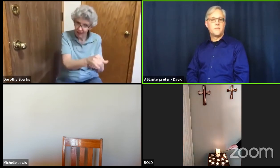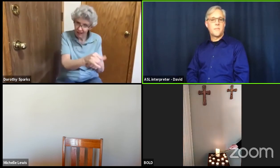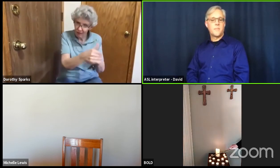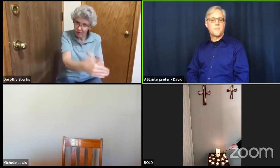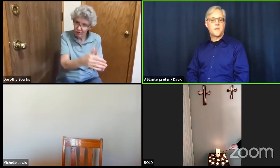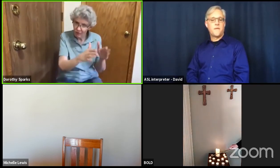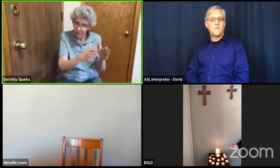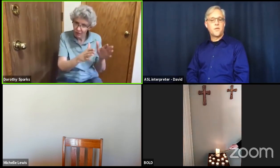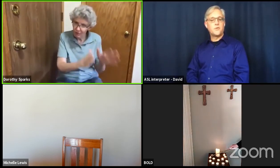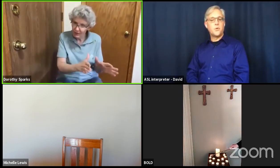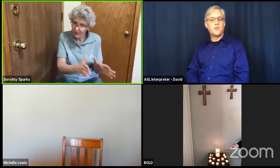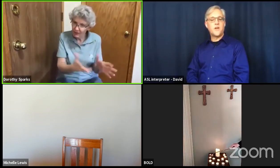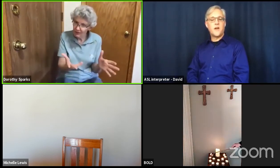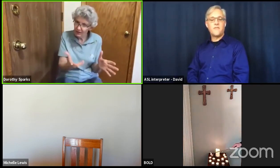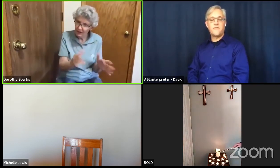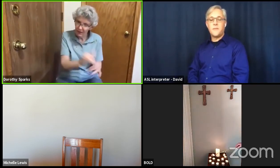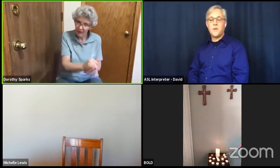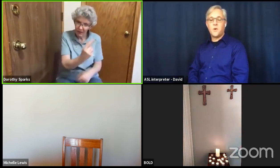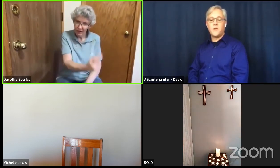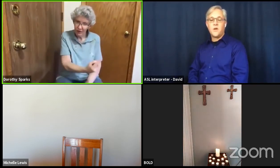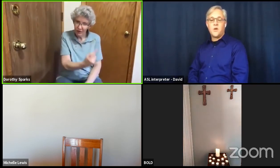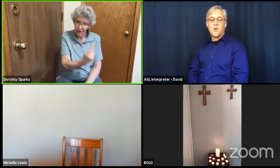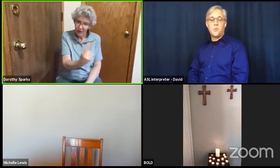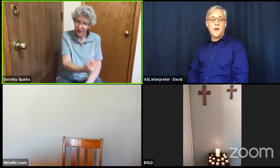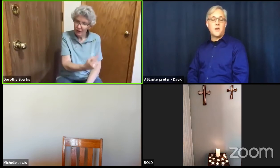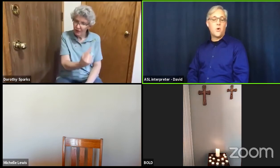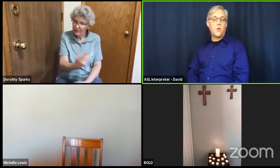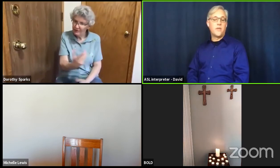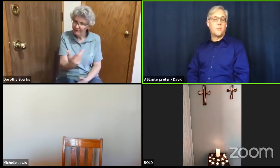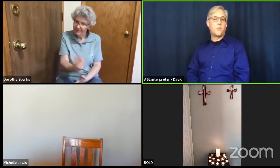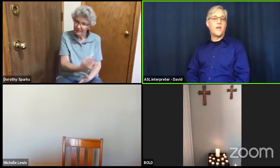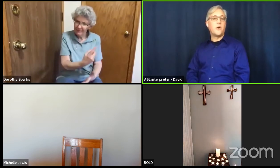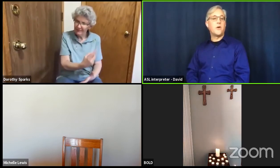for those who are shut off from anyone who might hold them when they are afraid